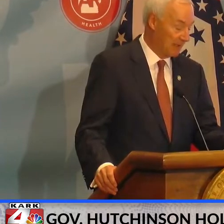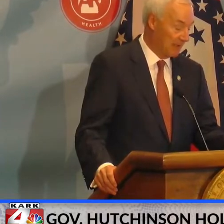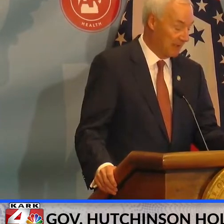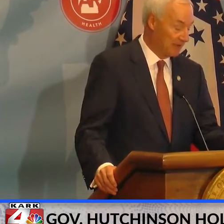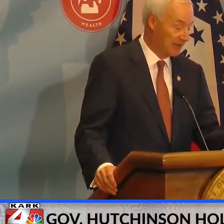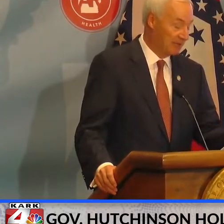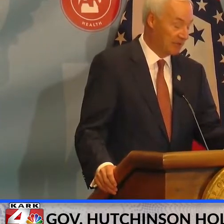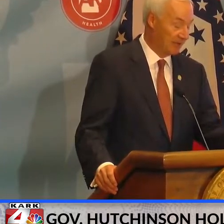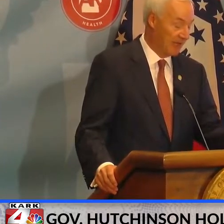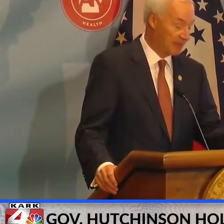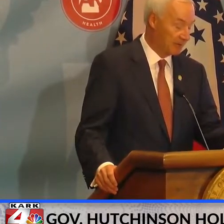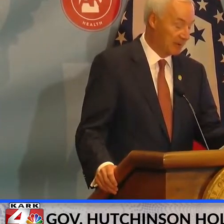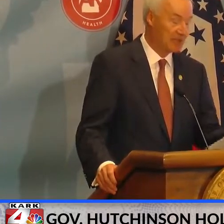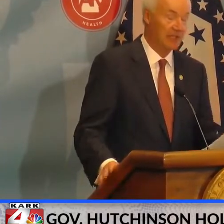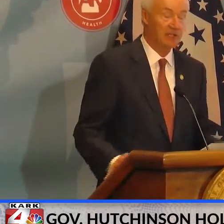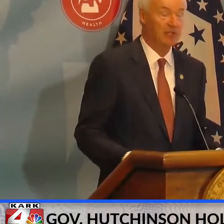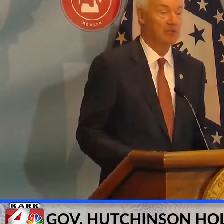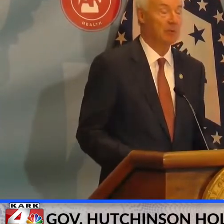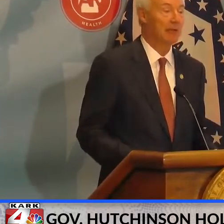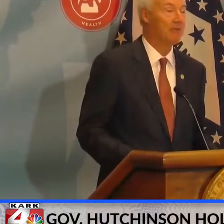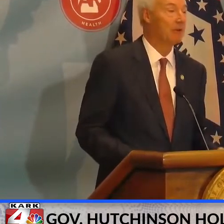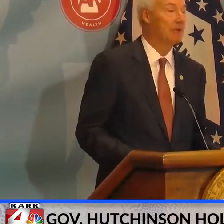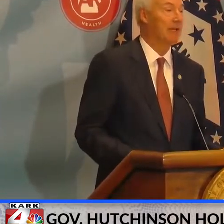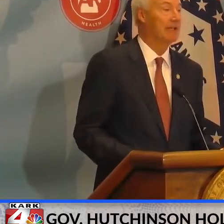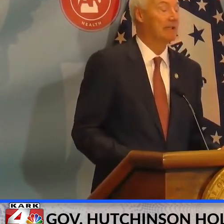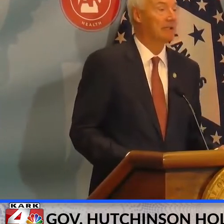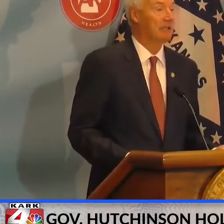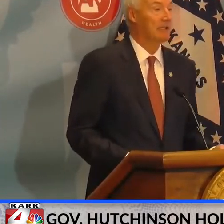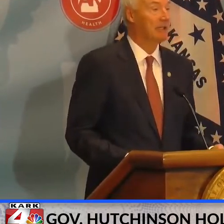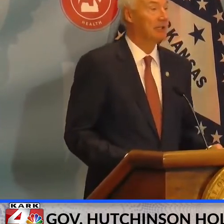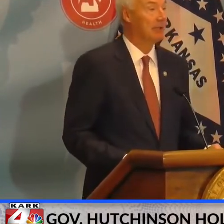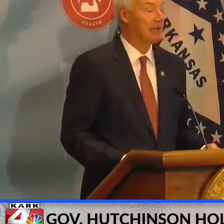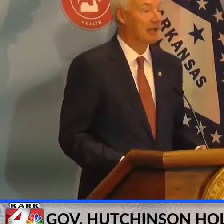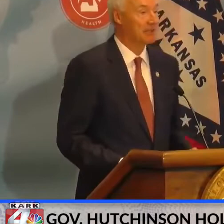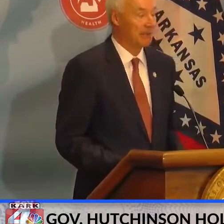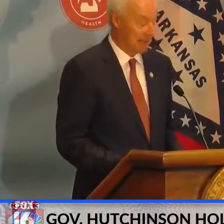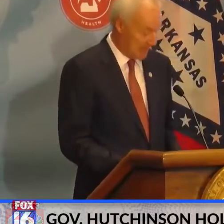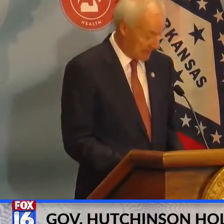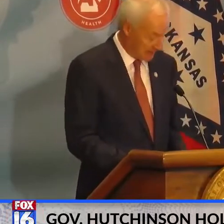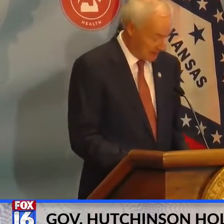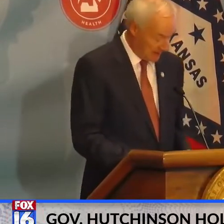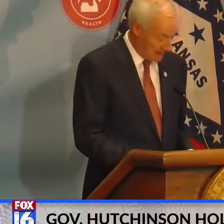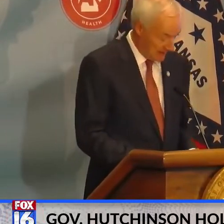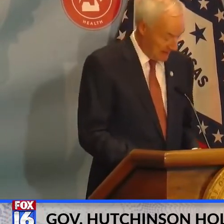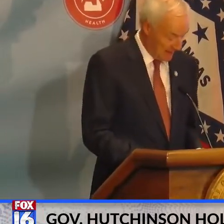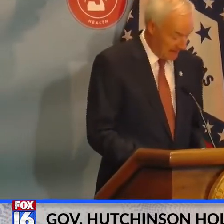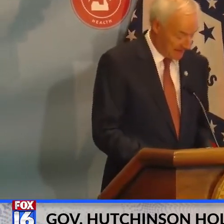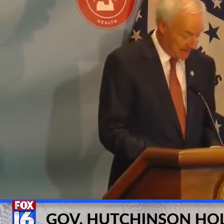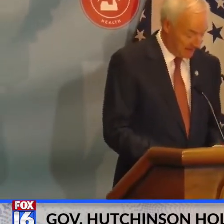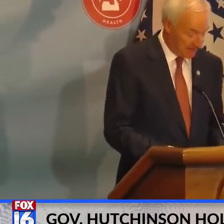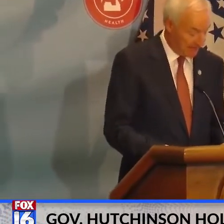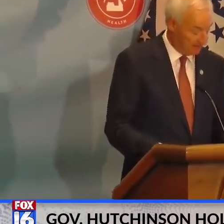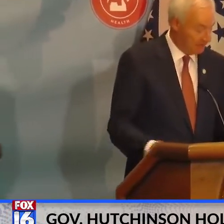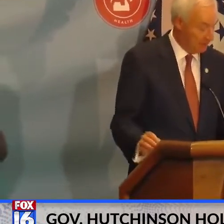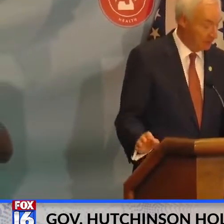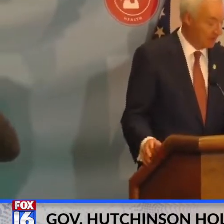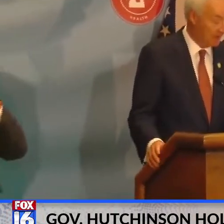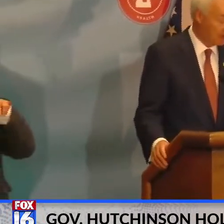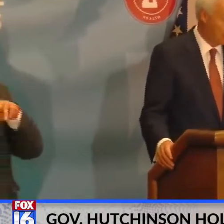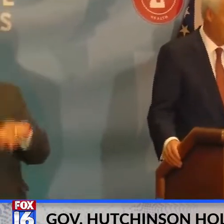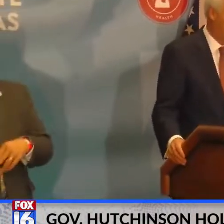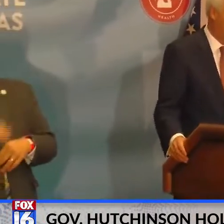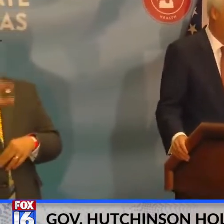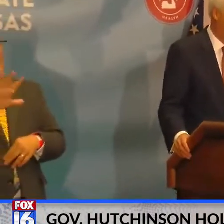in terms of the hospitalizations, we have 38 newly hospitalized and five new